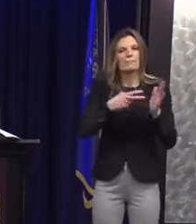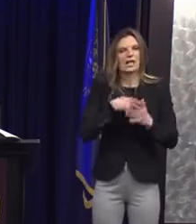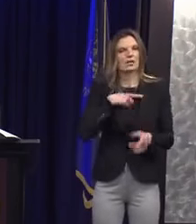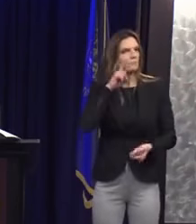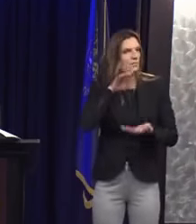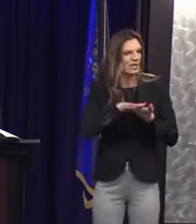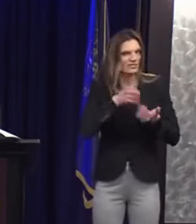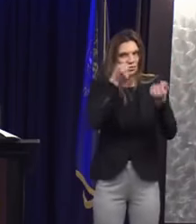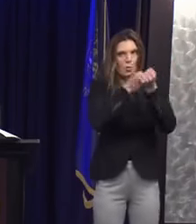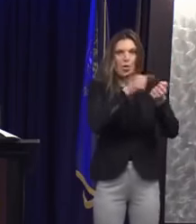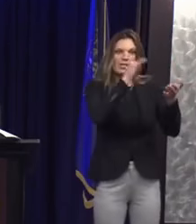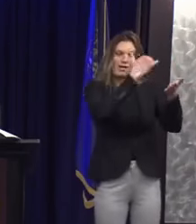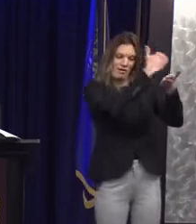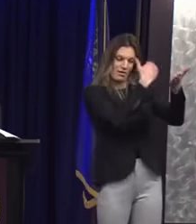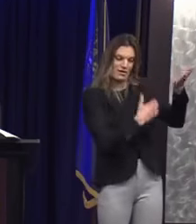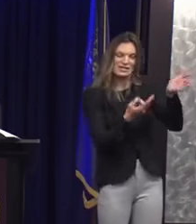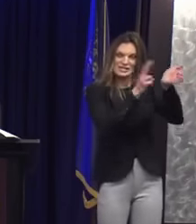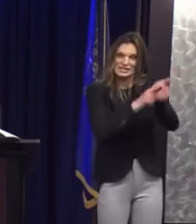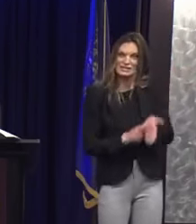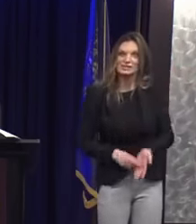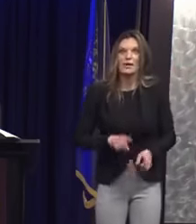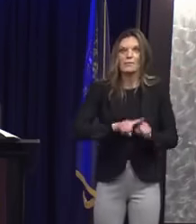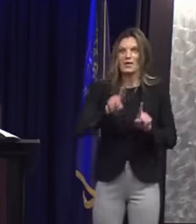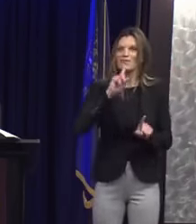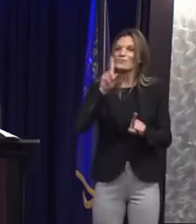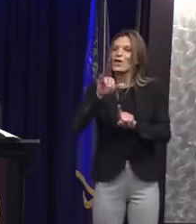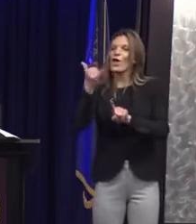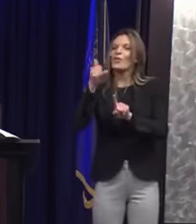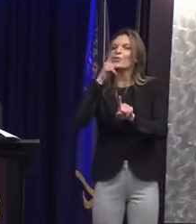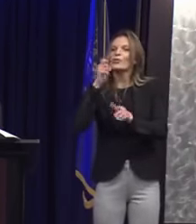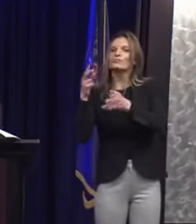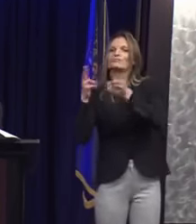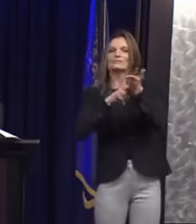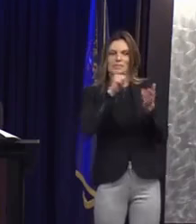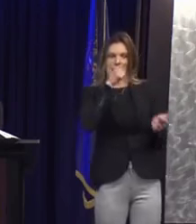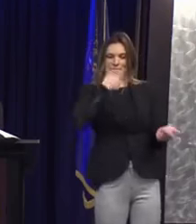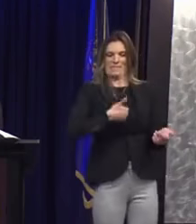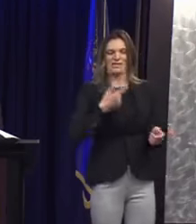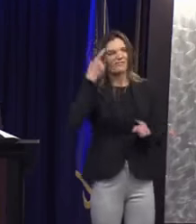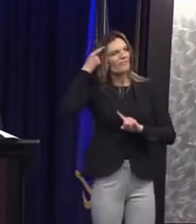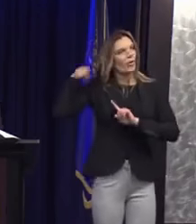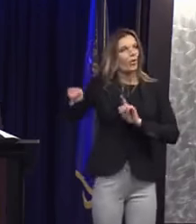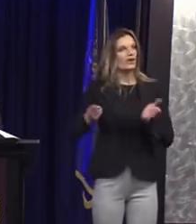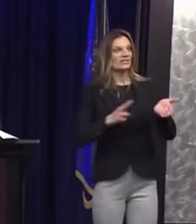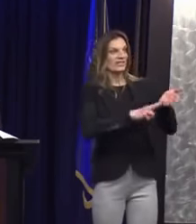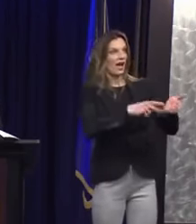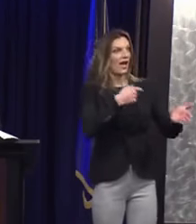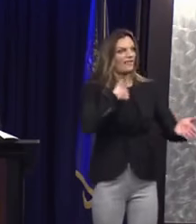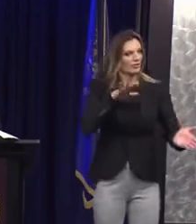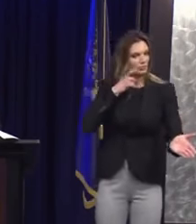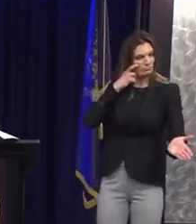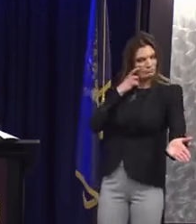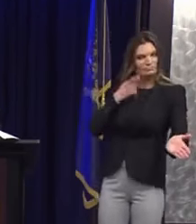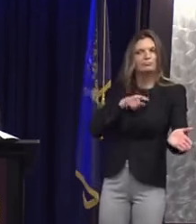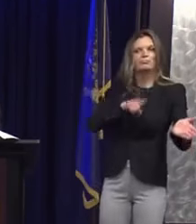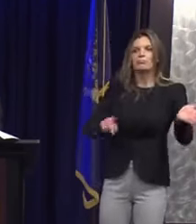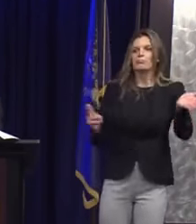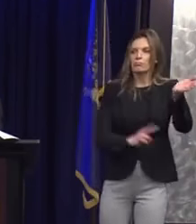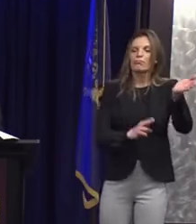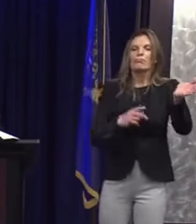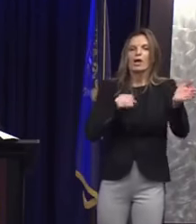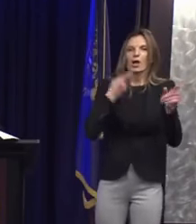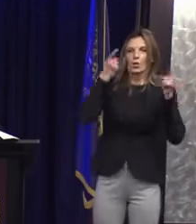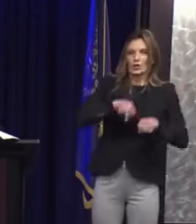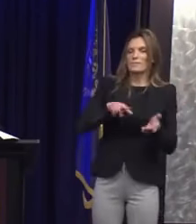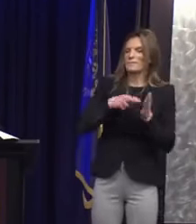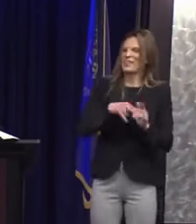is believed to be a genuine signature of the voter. Now, one of these significant hurdles